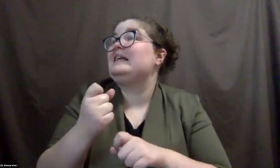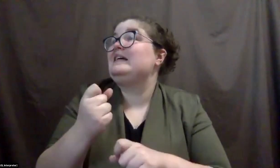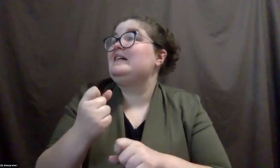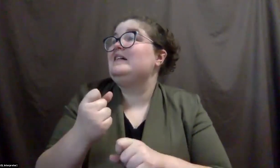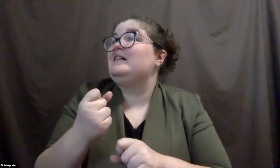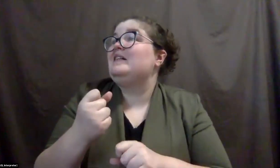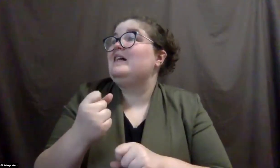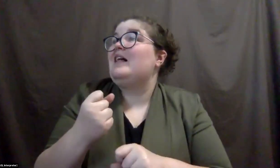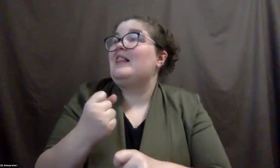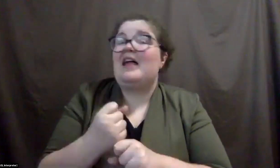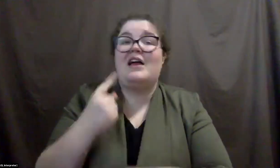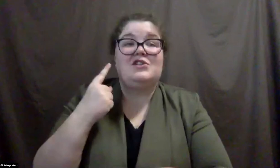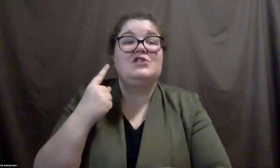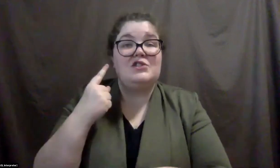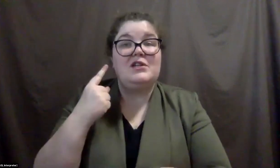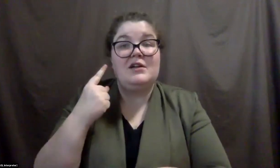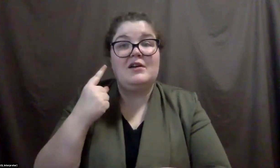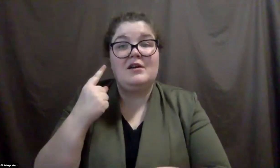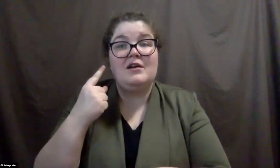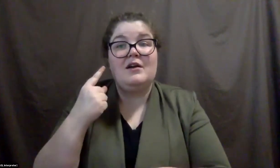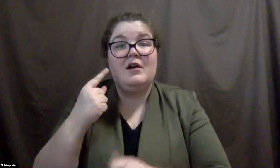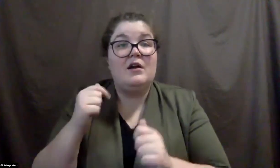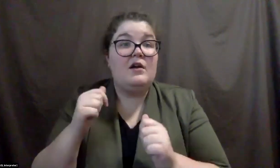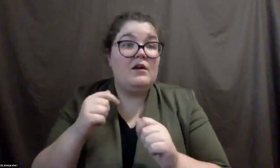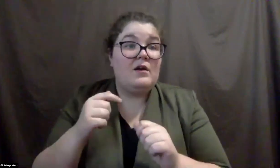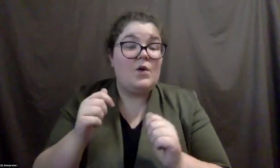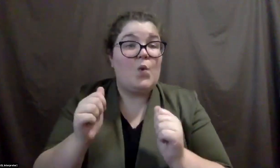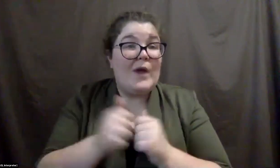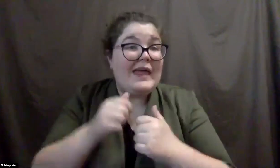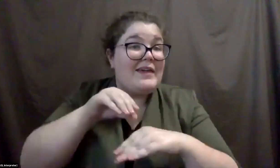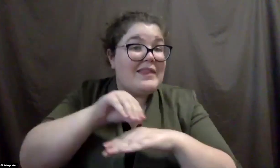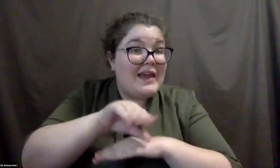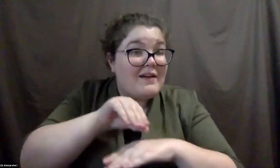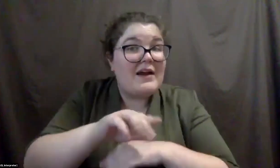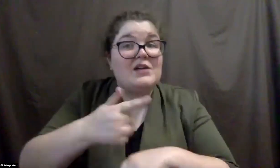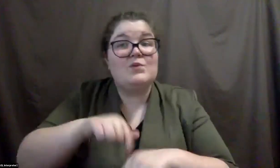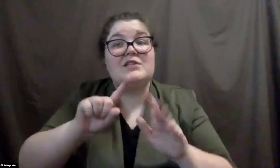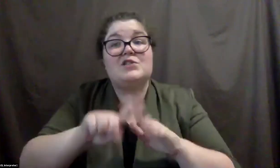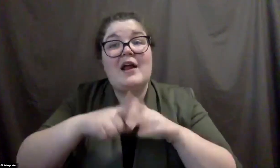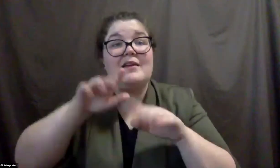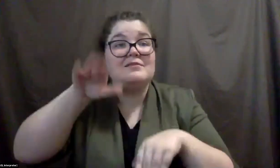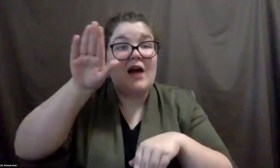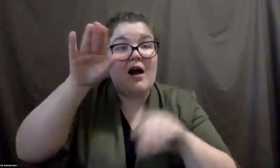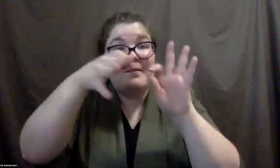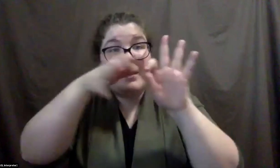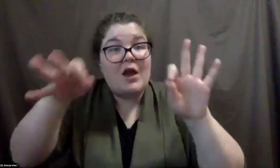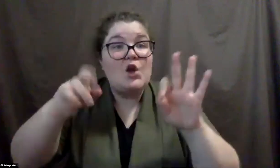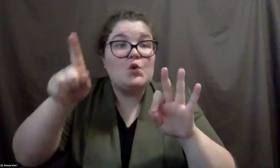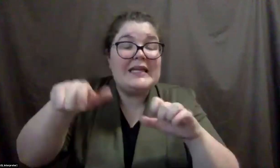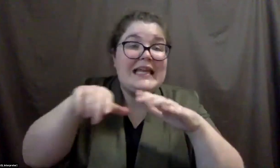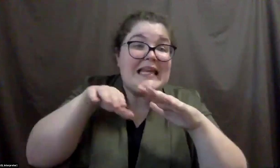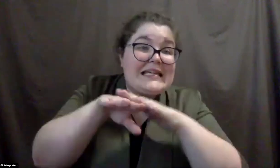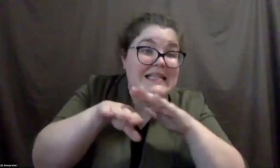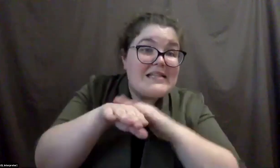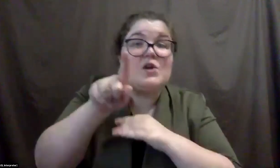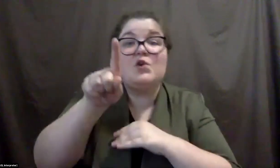probably with the advice of these people on this call that we started putting at the top. If you need accessibility, if you need